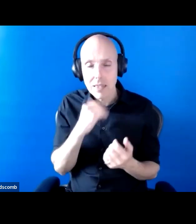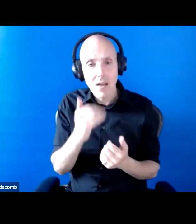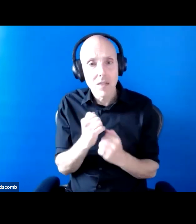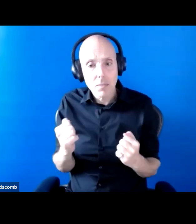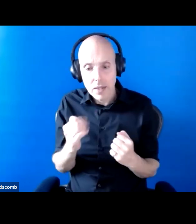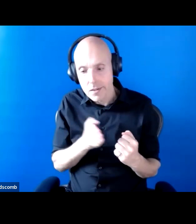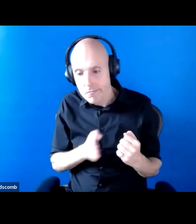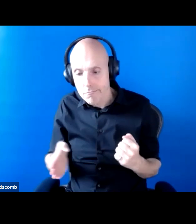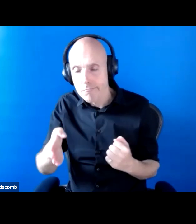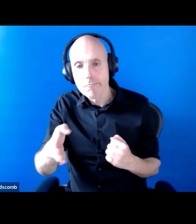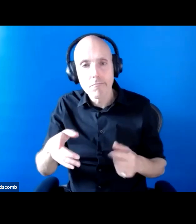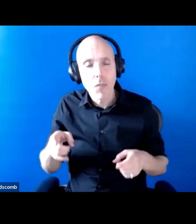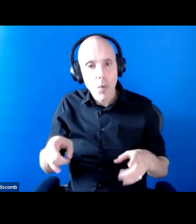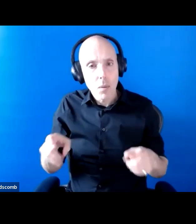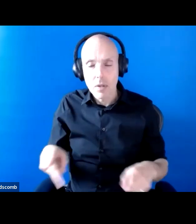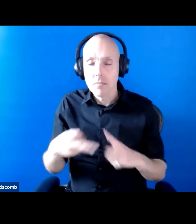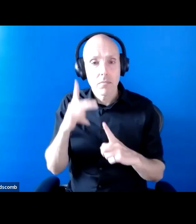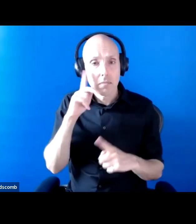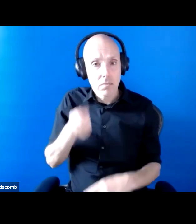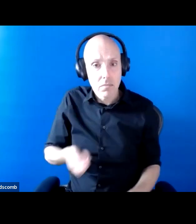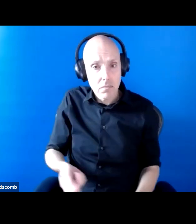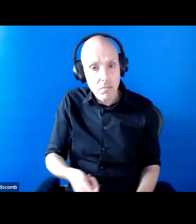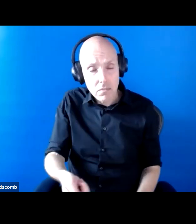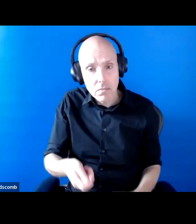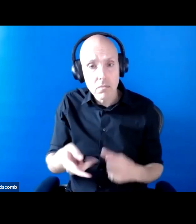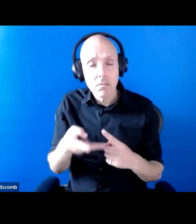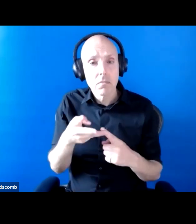people with visual impairments, mobility impairments to pass by.